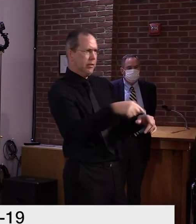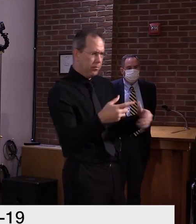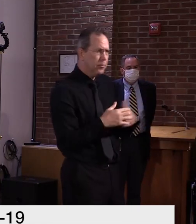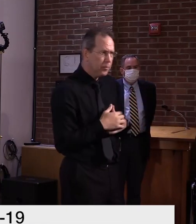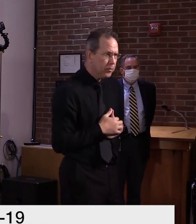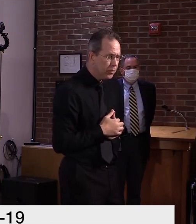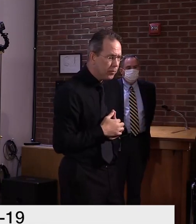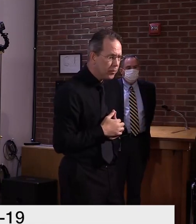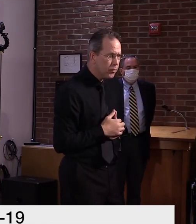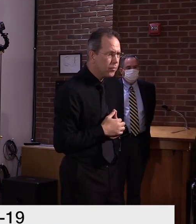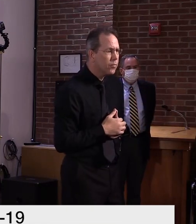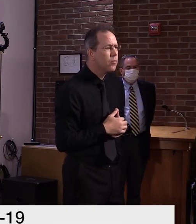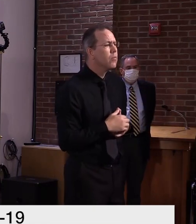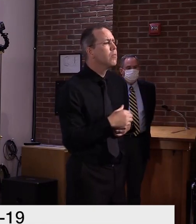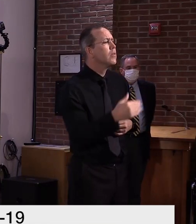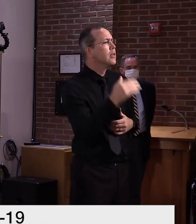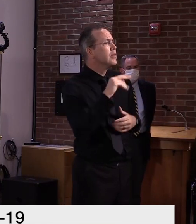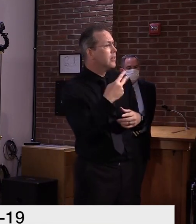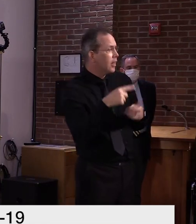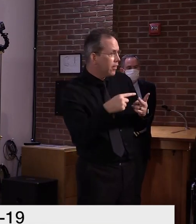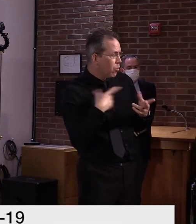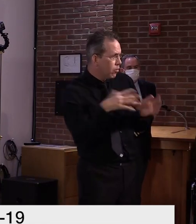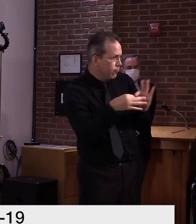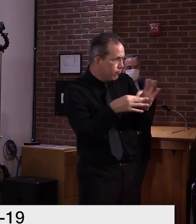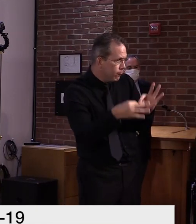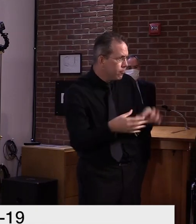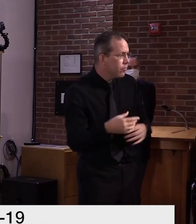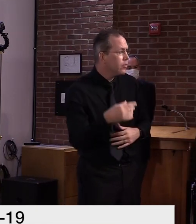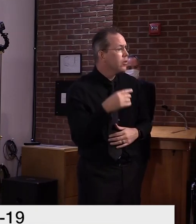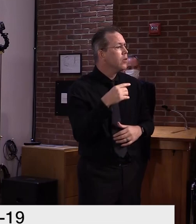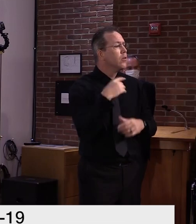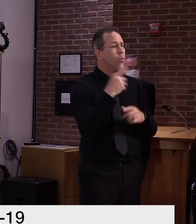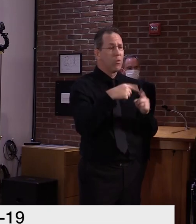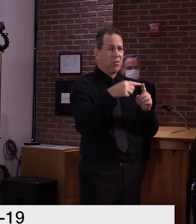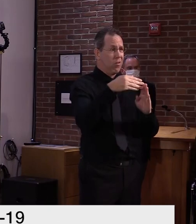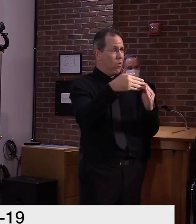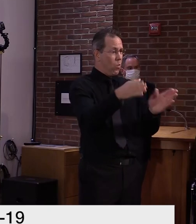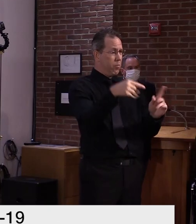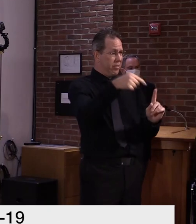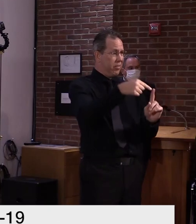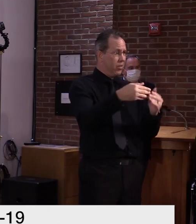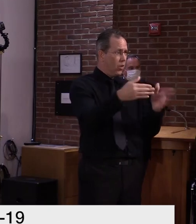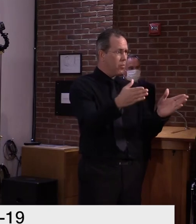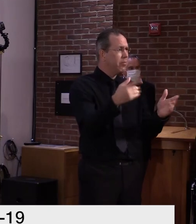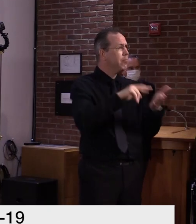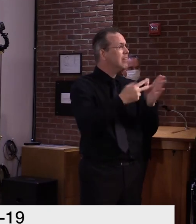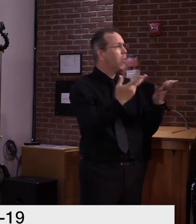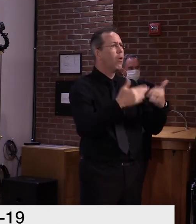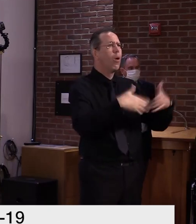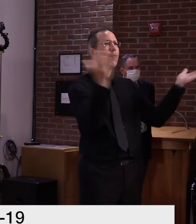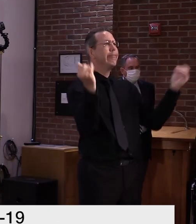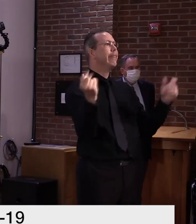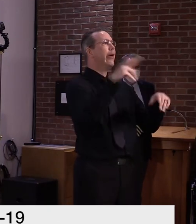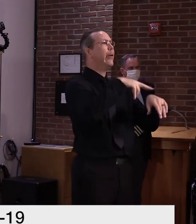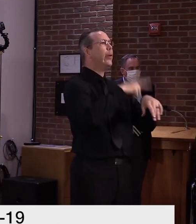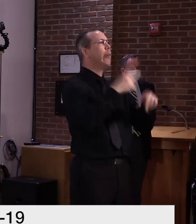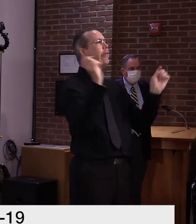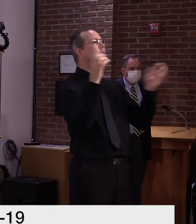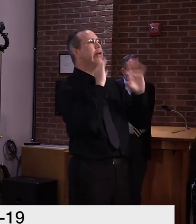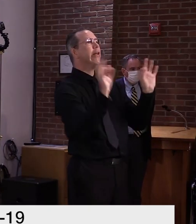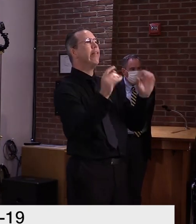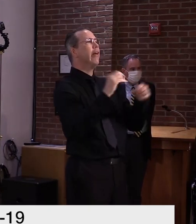should recognize open has a different meaning since mid-March. Whether it's retail stores,